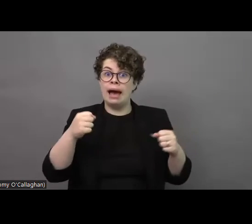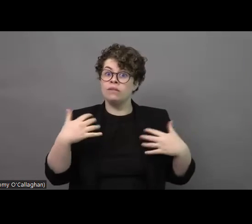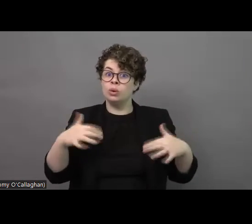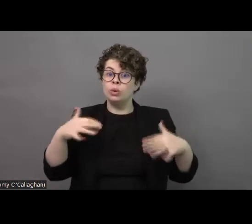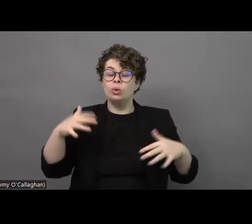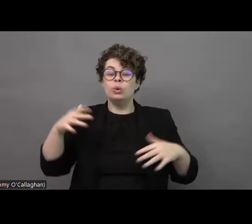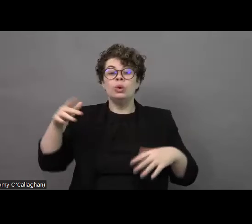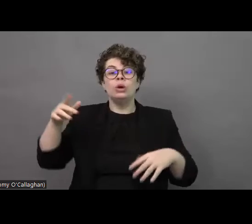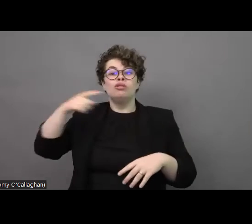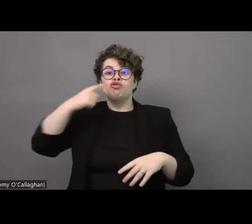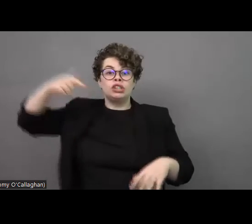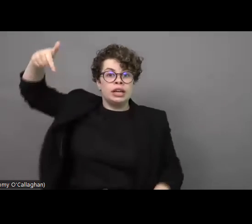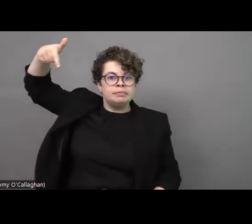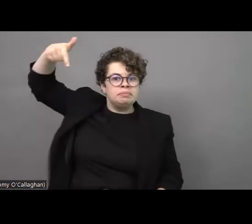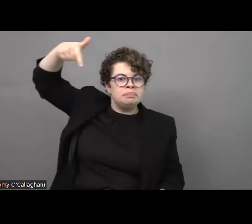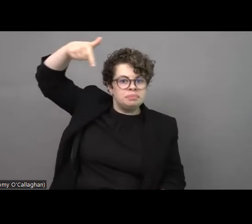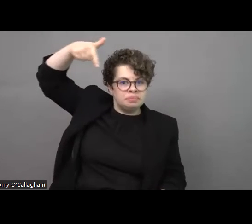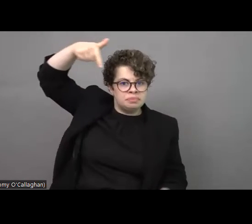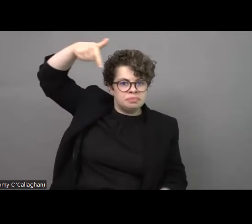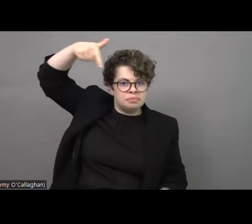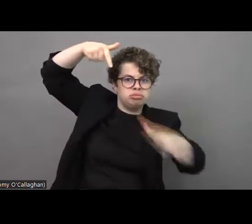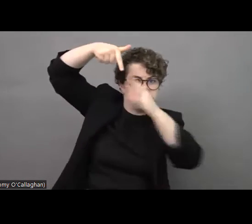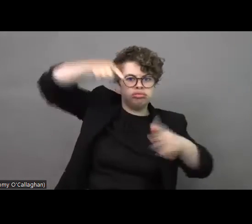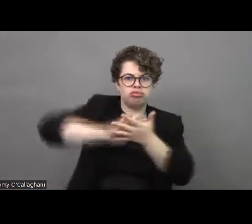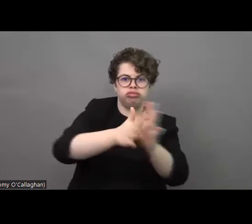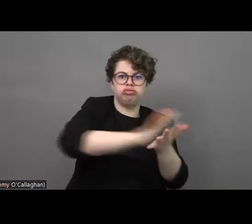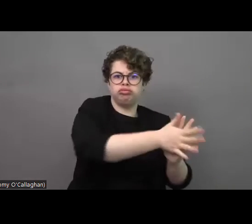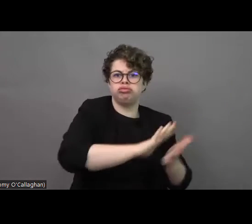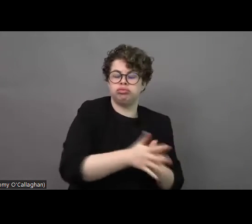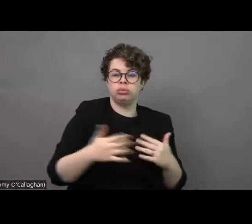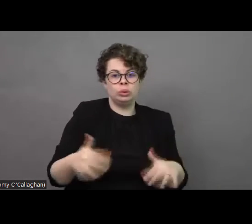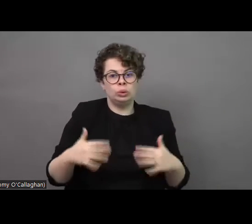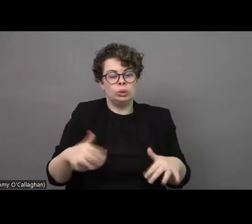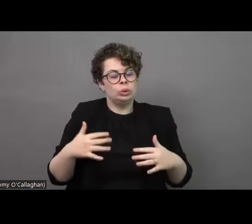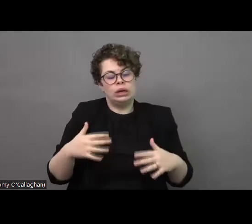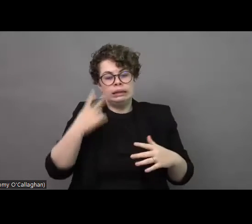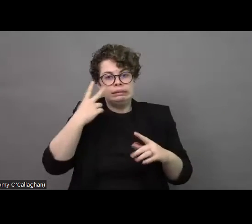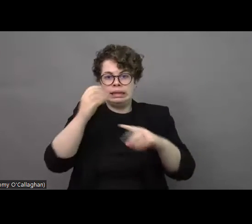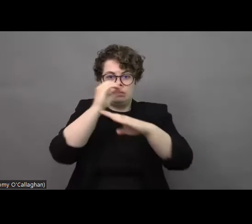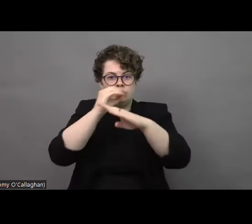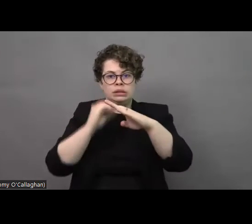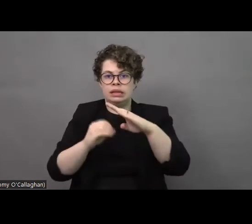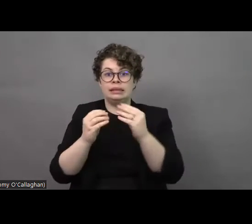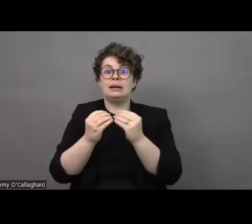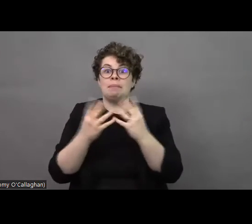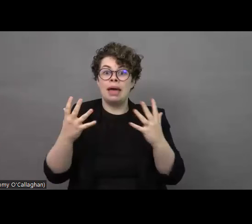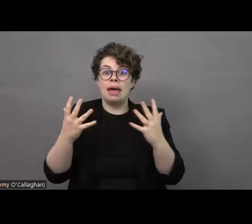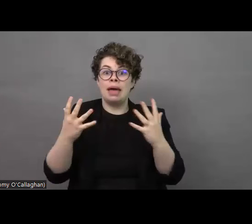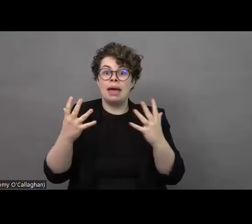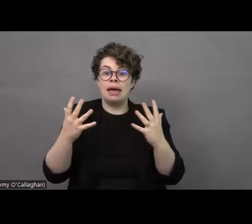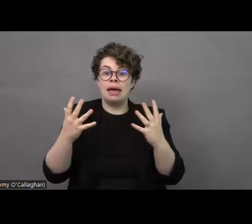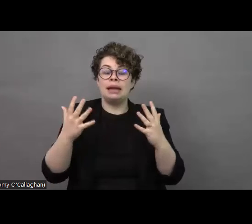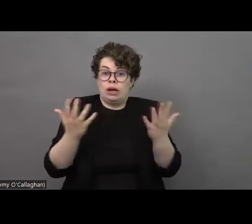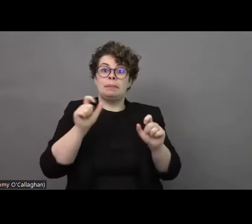there is a very alarming statistics on the number of passenger cars that have been fired by the Russians